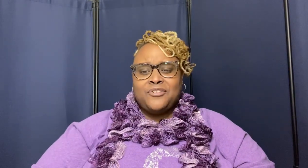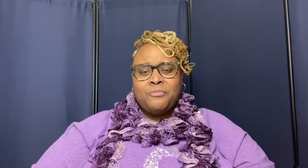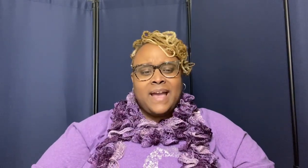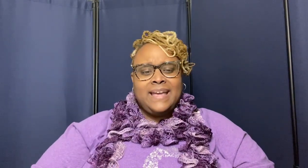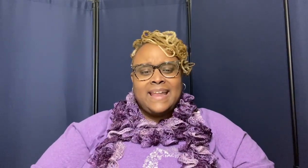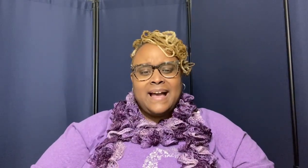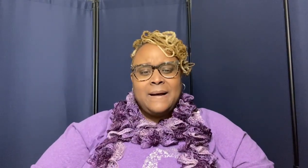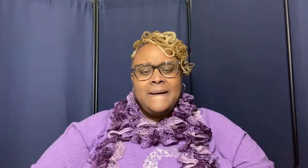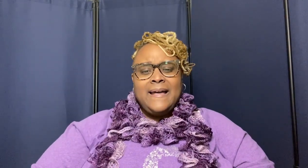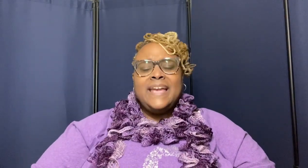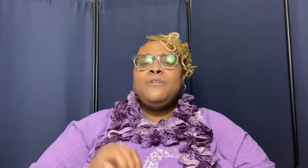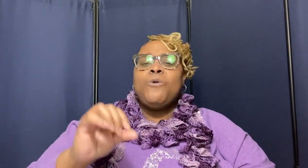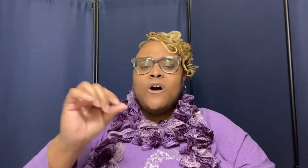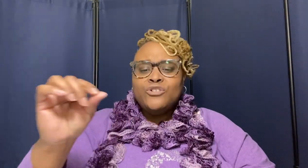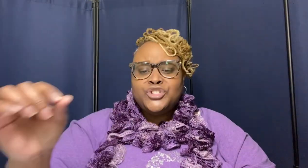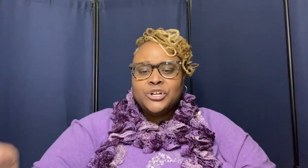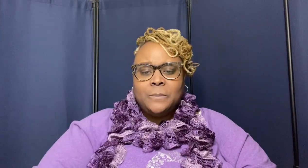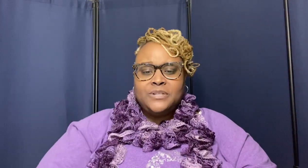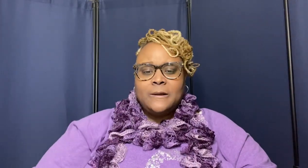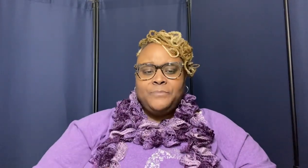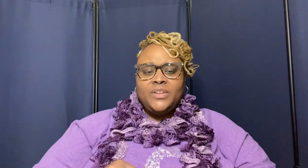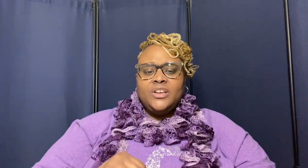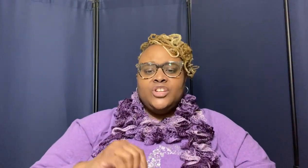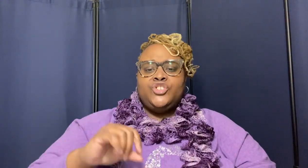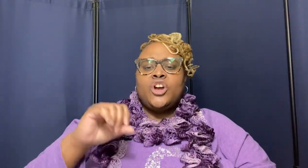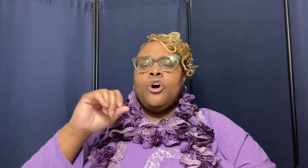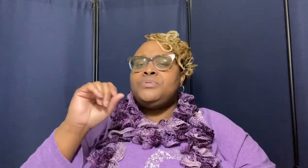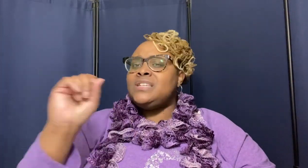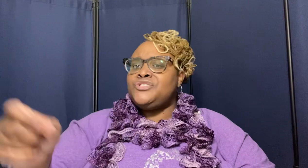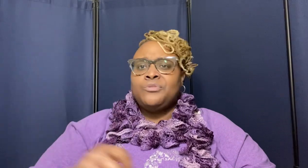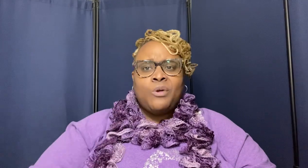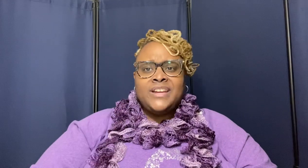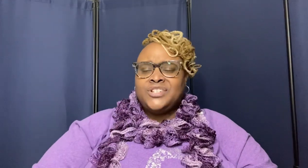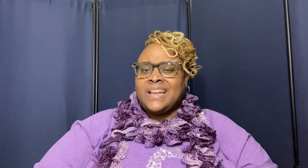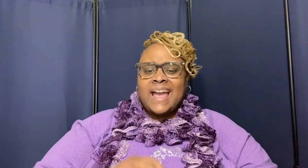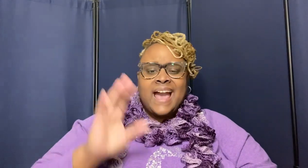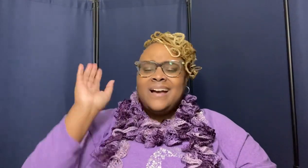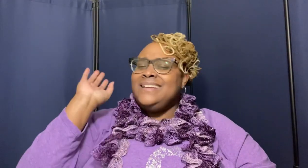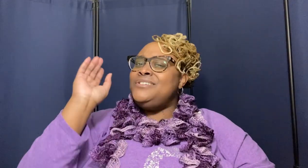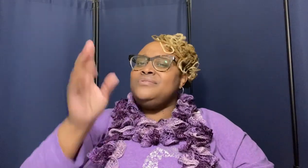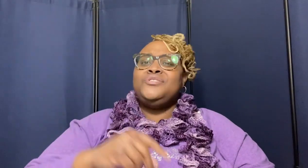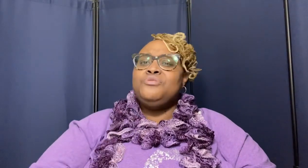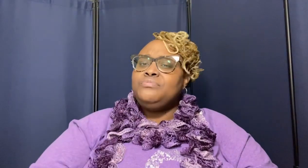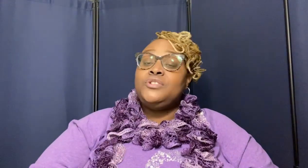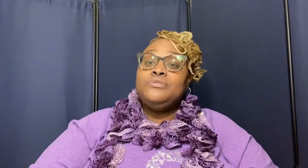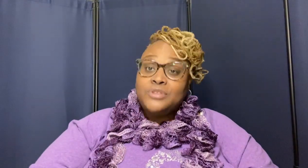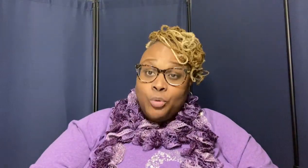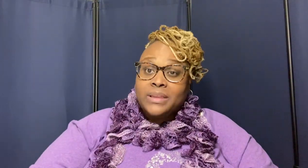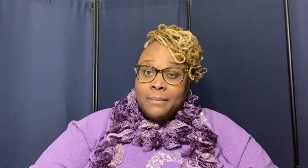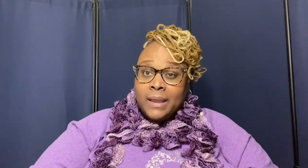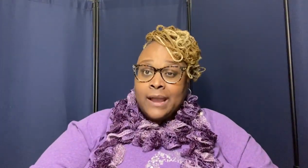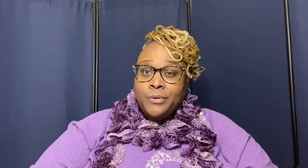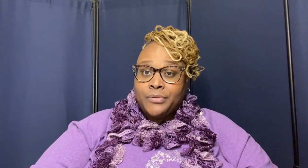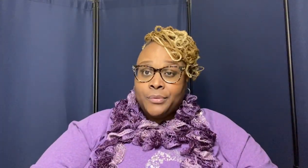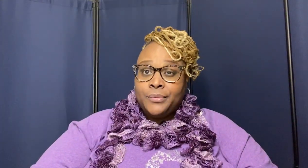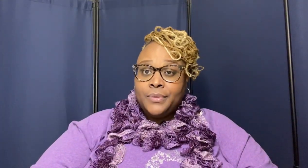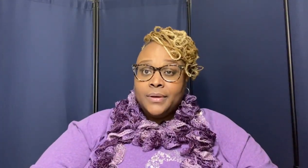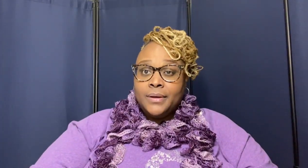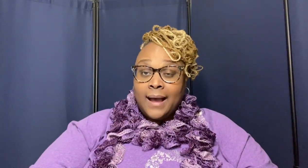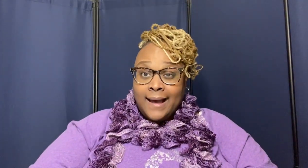no way and now he worshiped joe's situation they have you you you know what that man went through huh